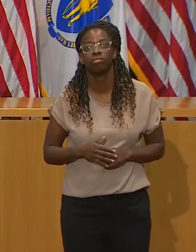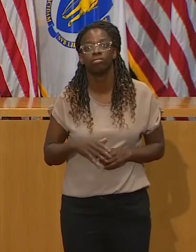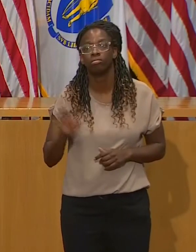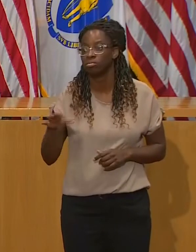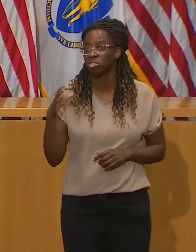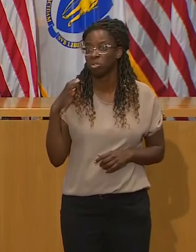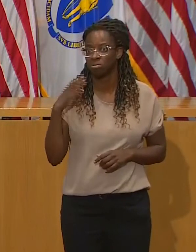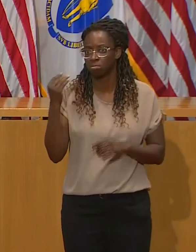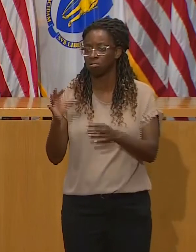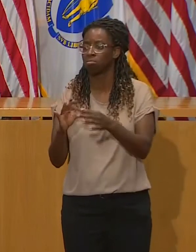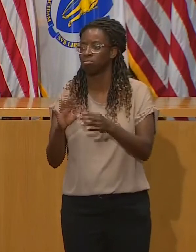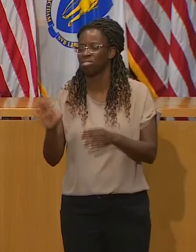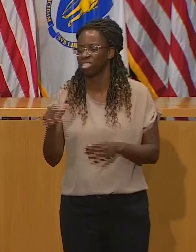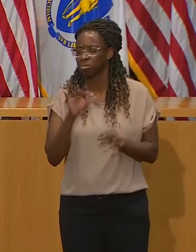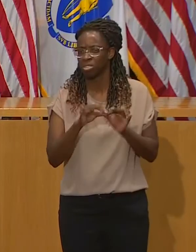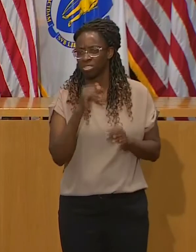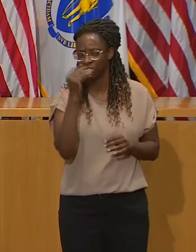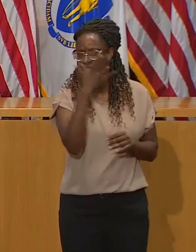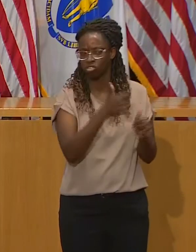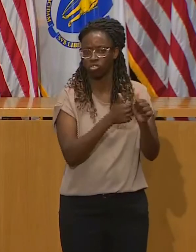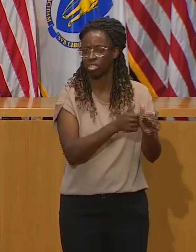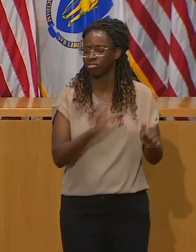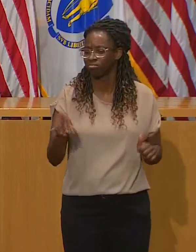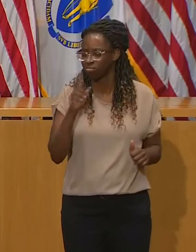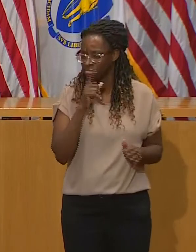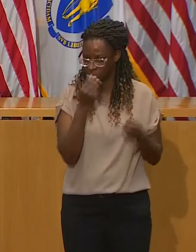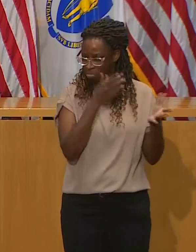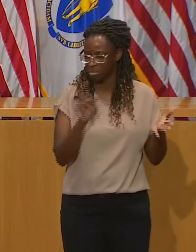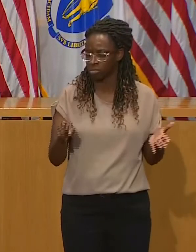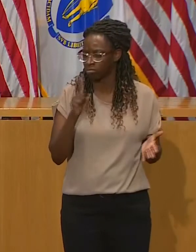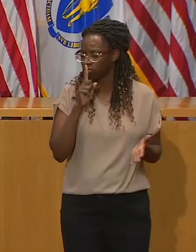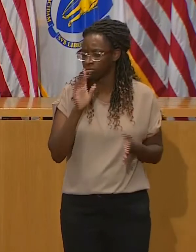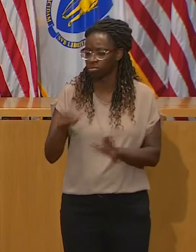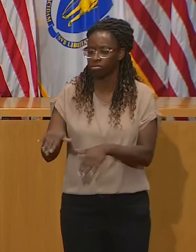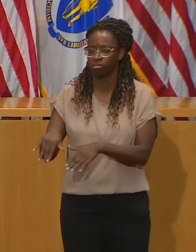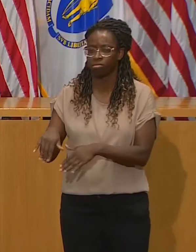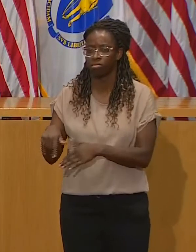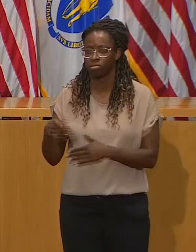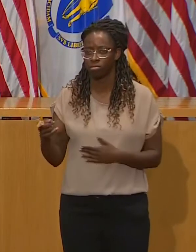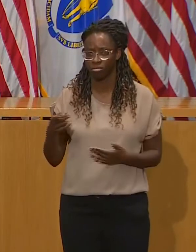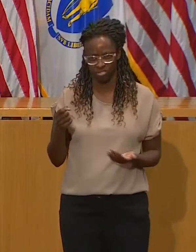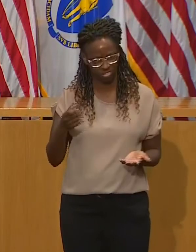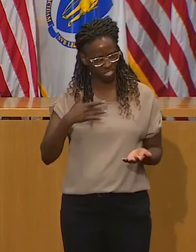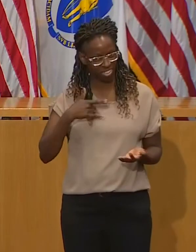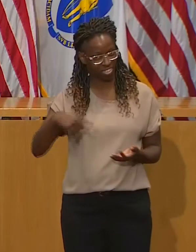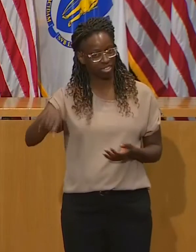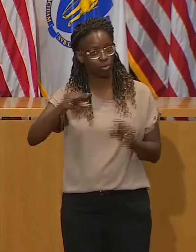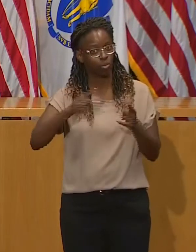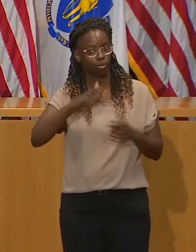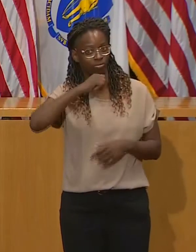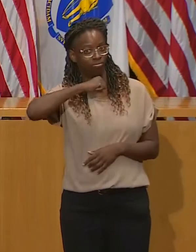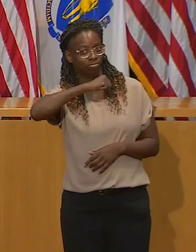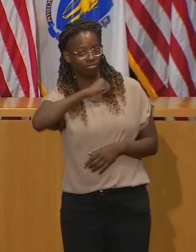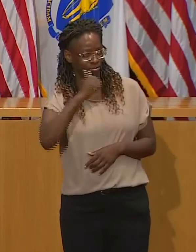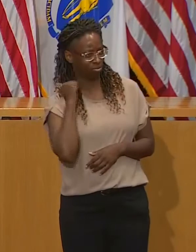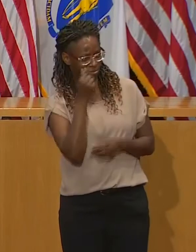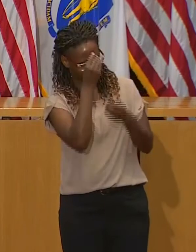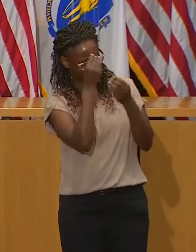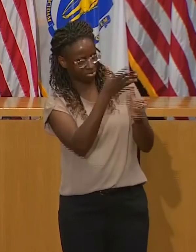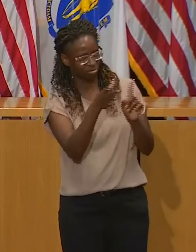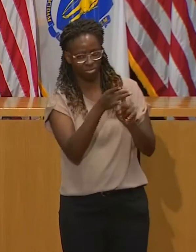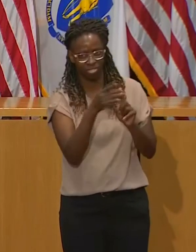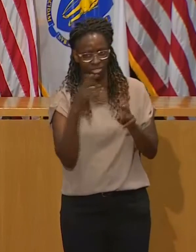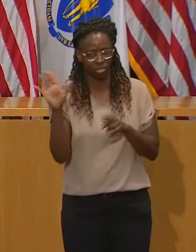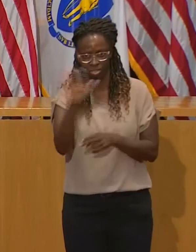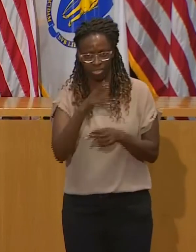So, we felt that that was not sharing the rosters so that you